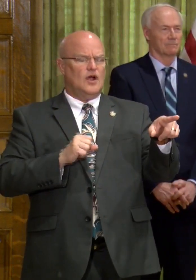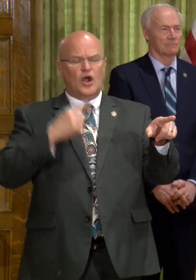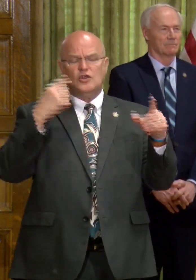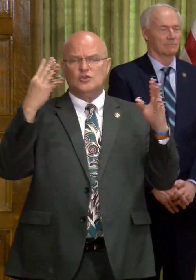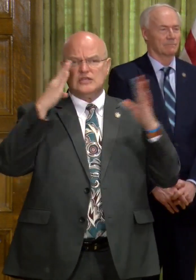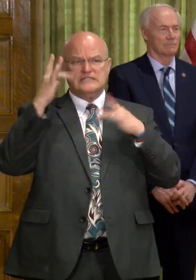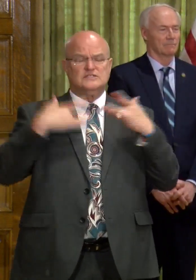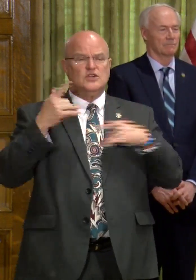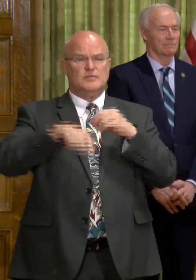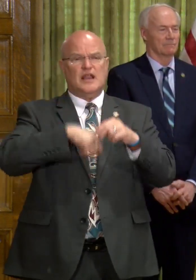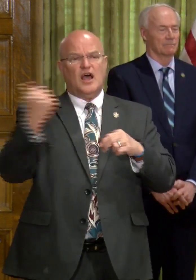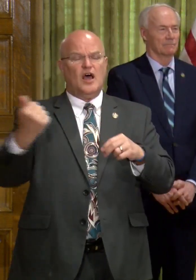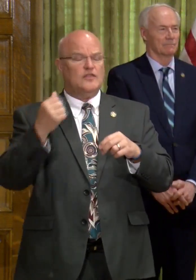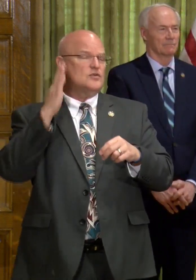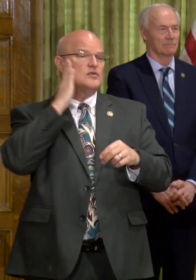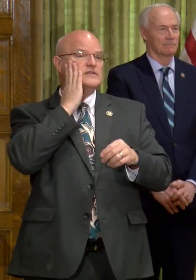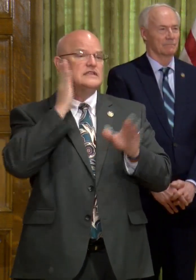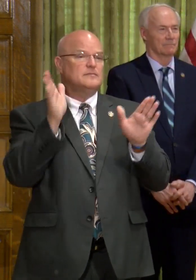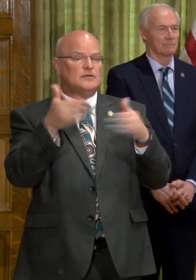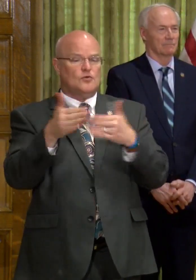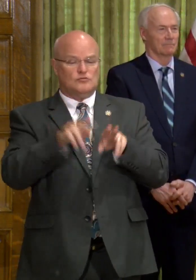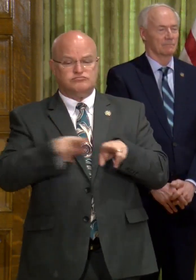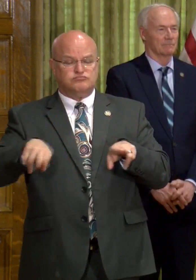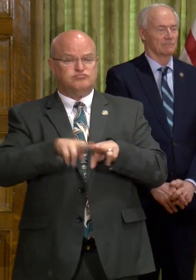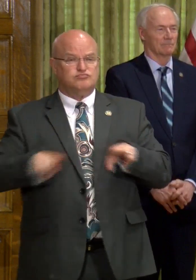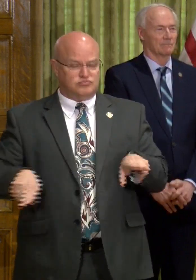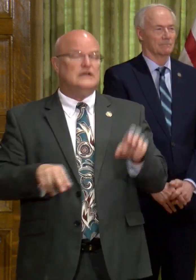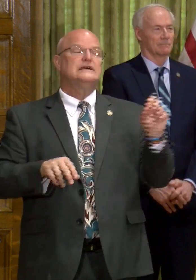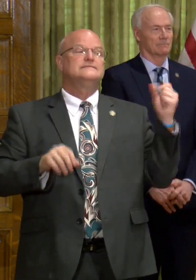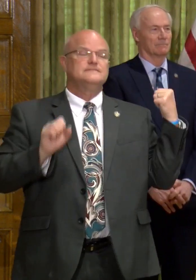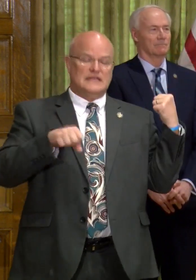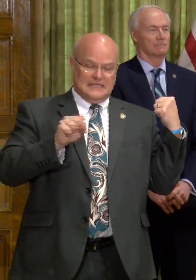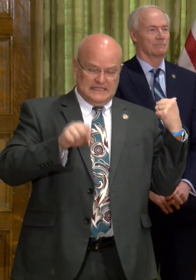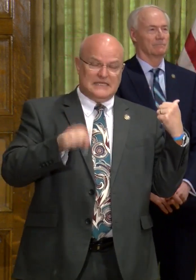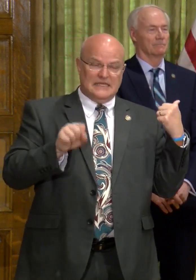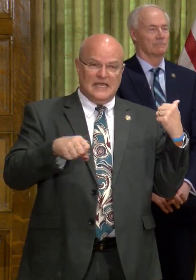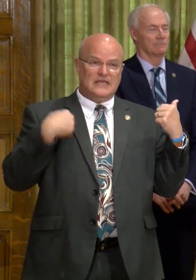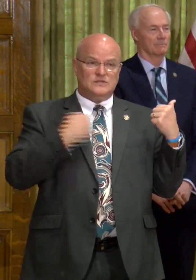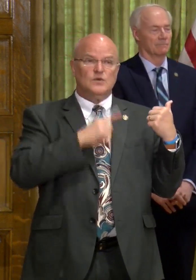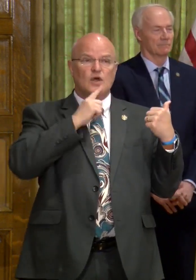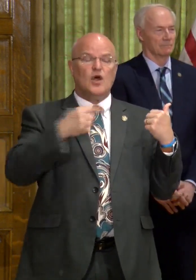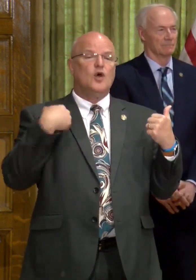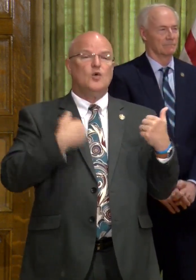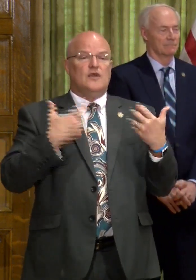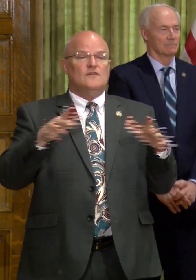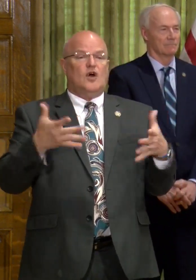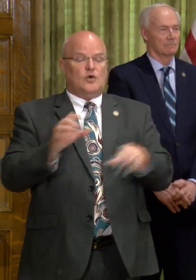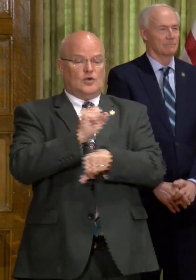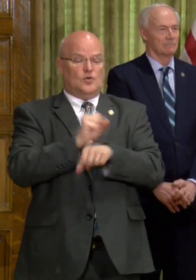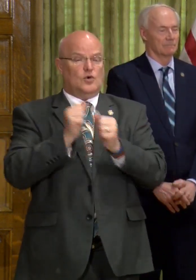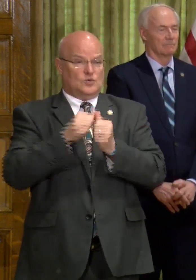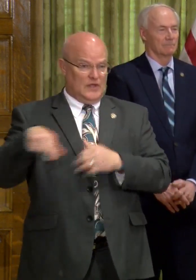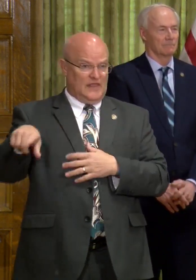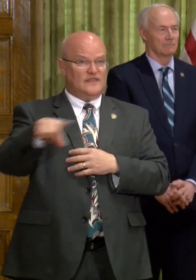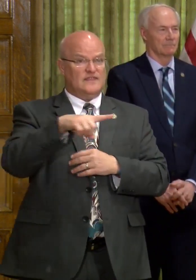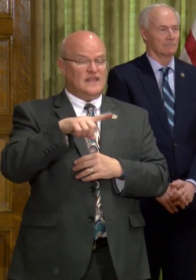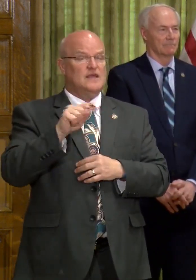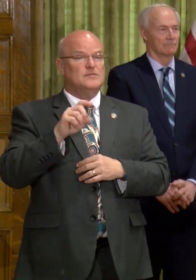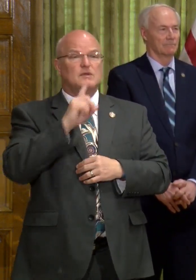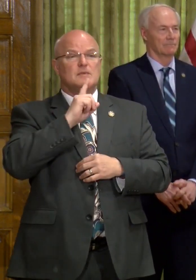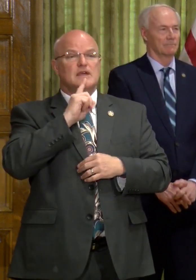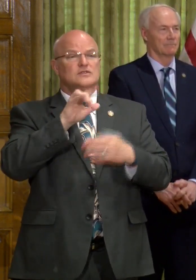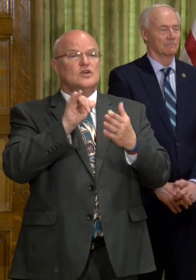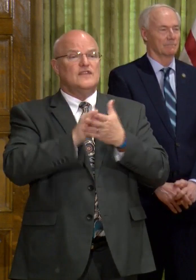barracks? Certainly. There's a concern there, which is why we've already worked with them to